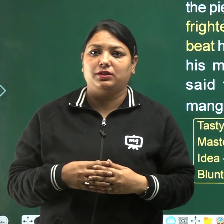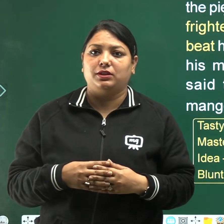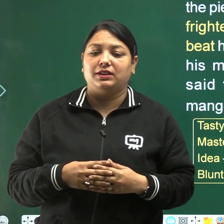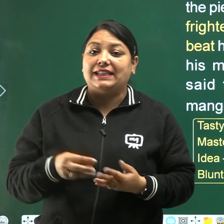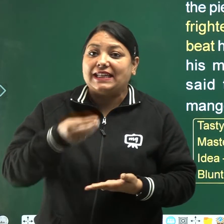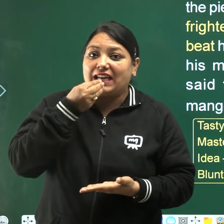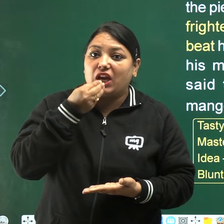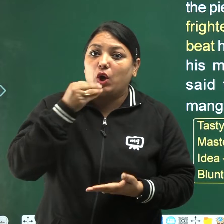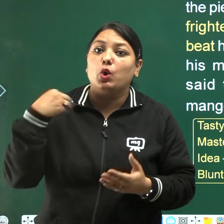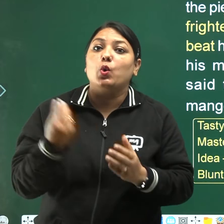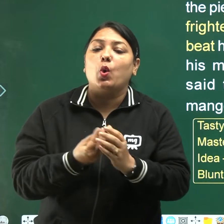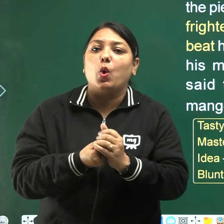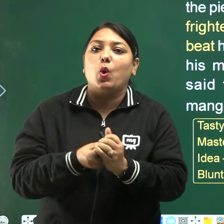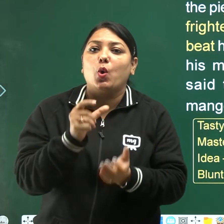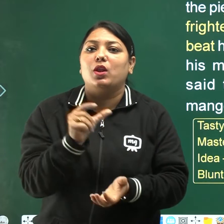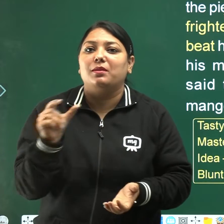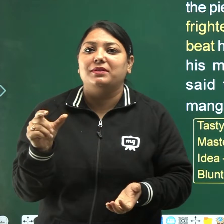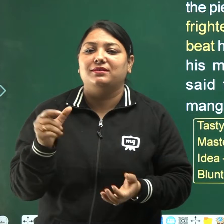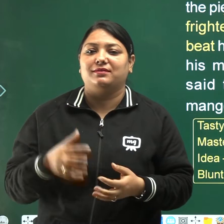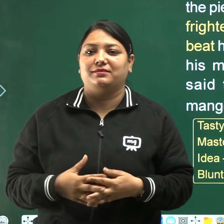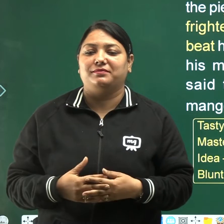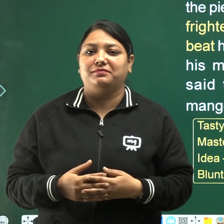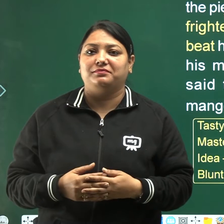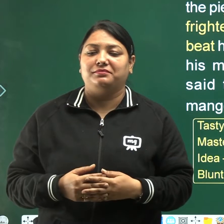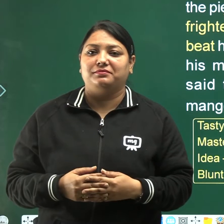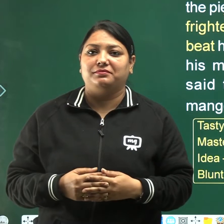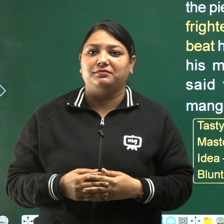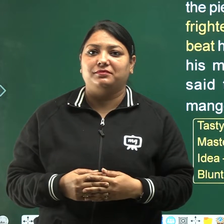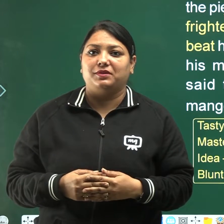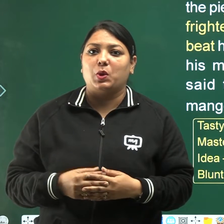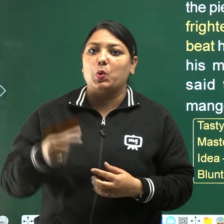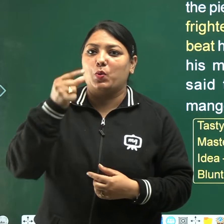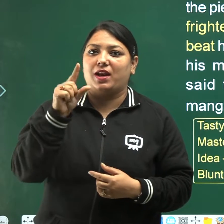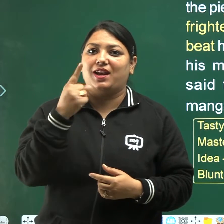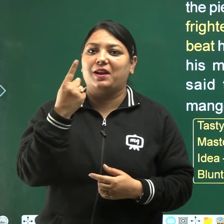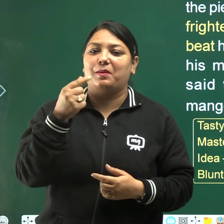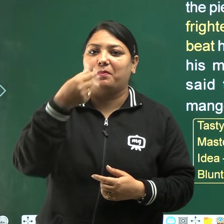the pieces one by one,